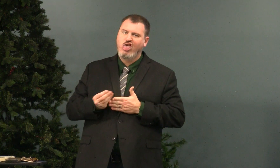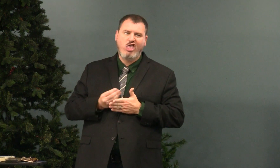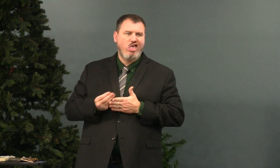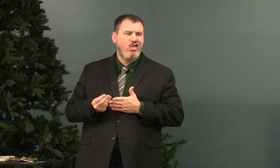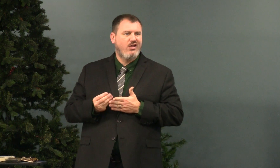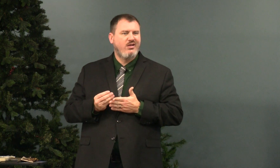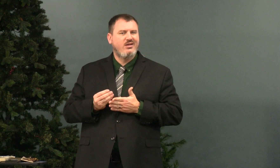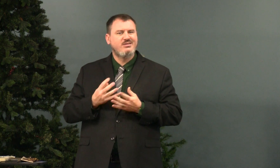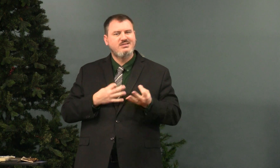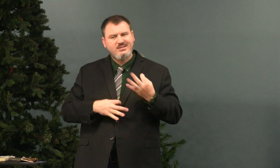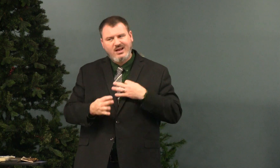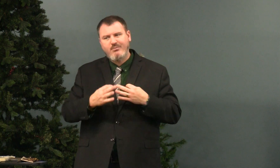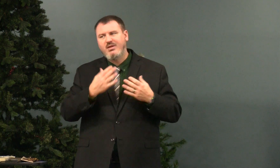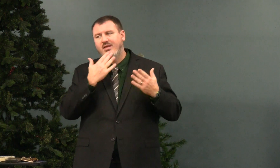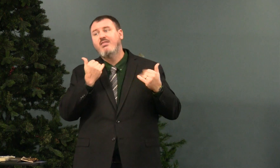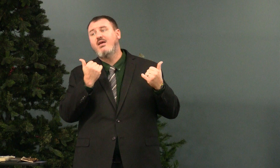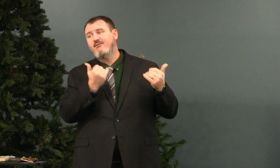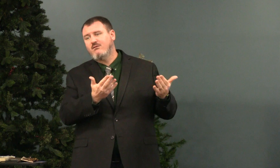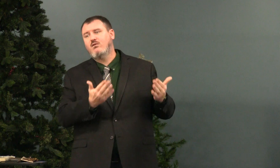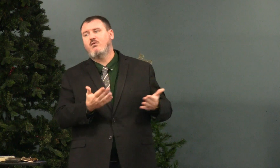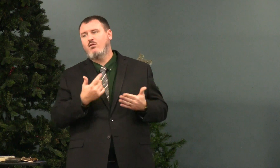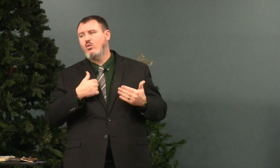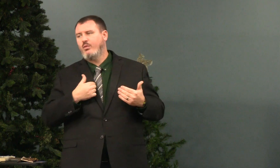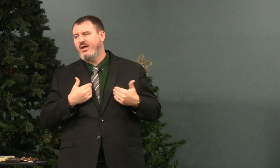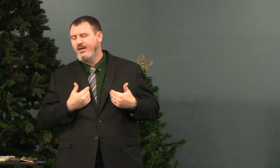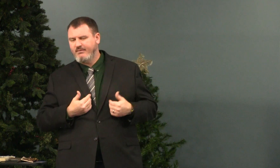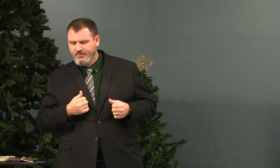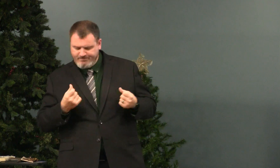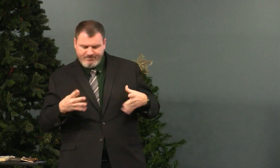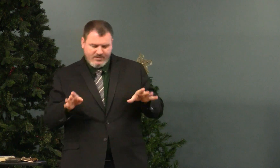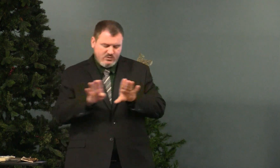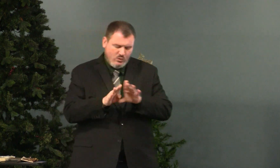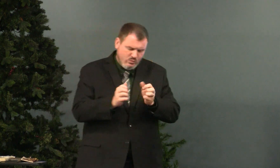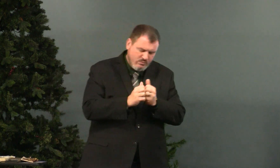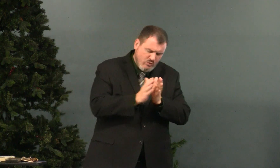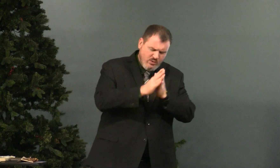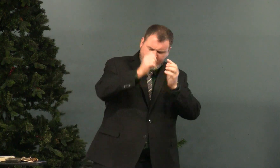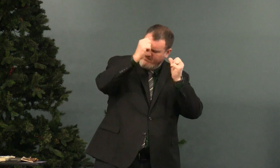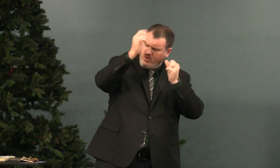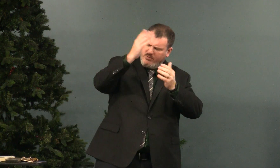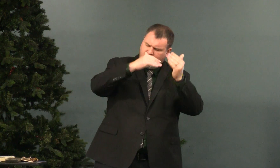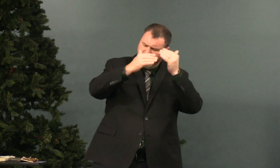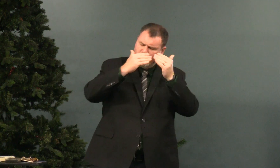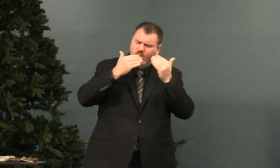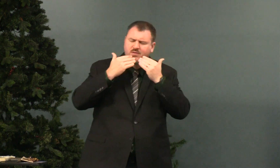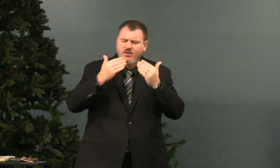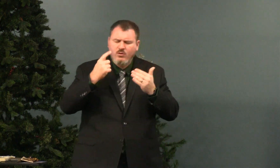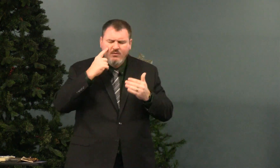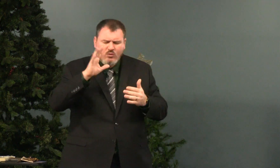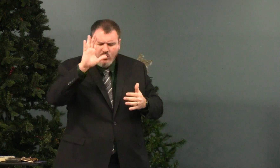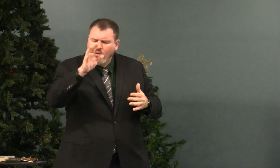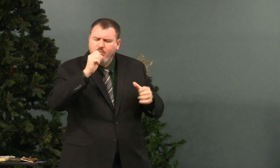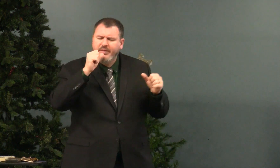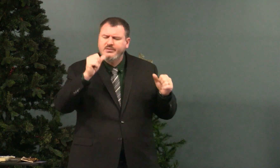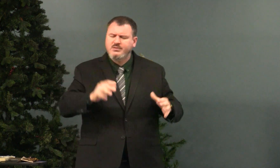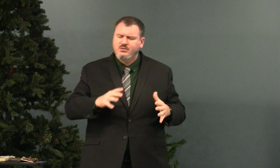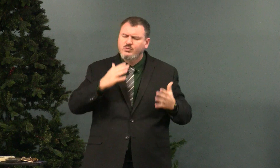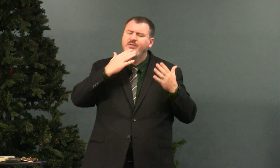who can't have enough instead be thankful for what we have. Let's close with prayer. Our Father in